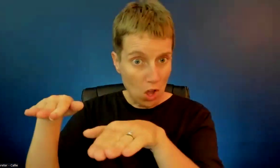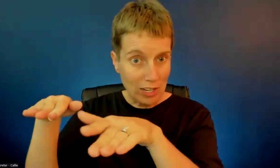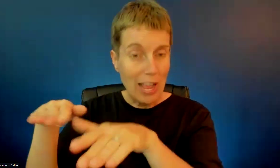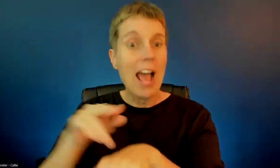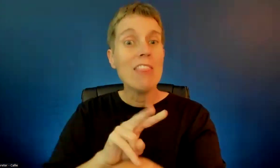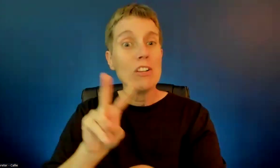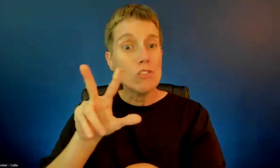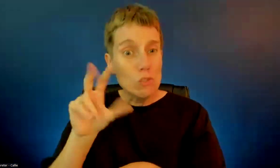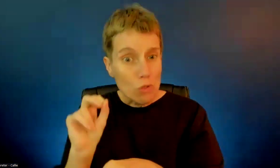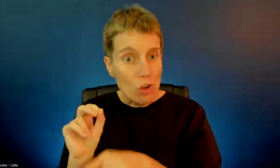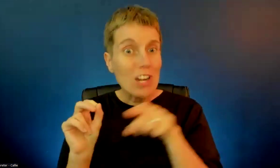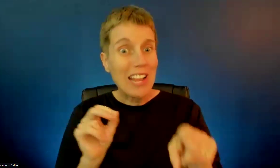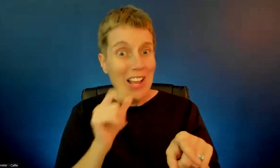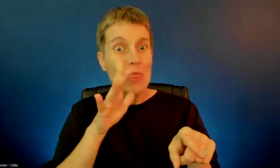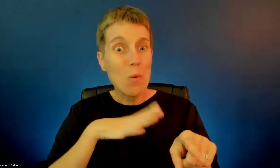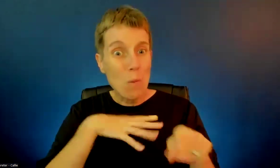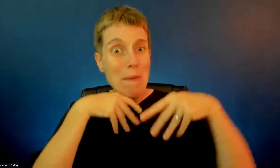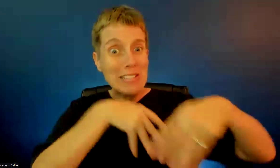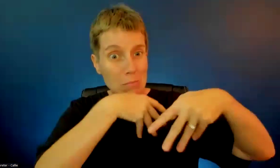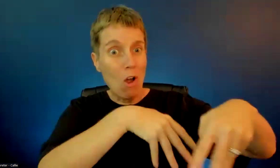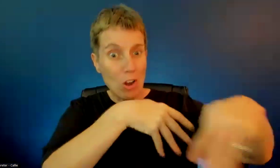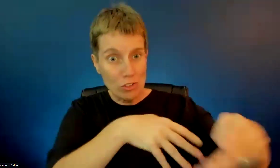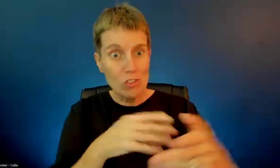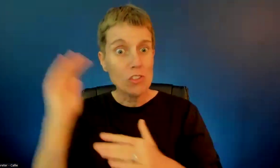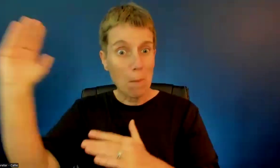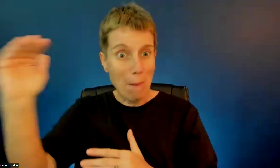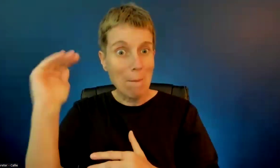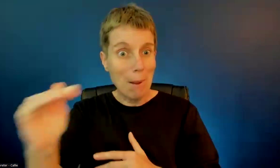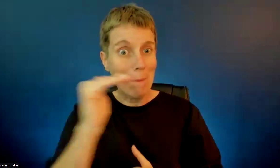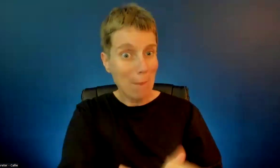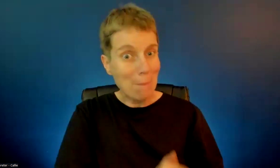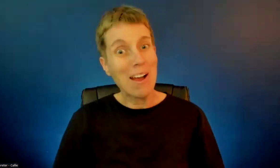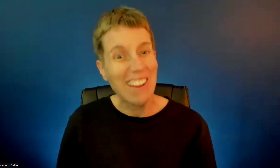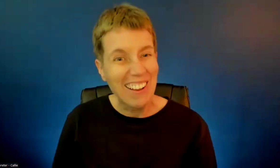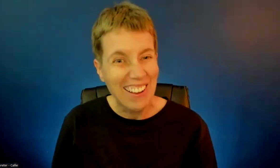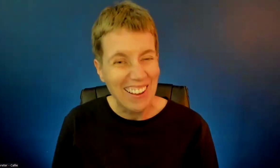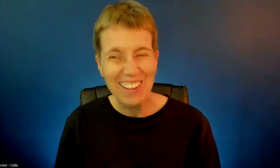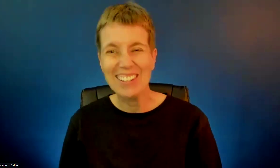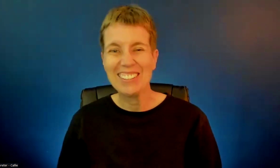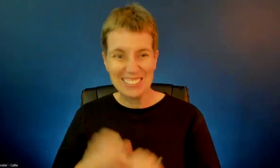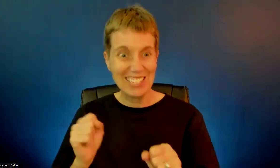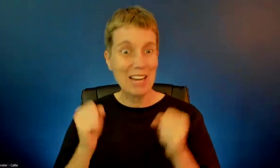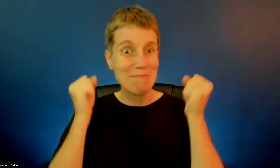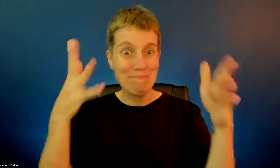that's exactly what I was going to say, Janet. Thank you. It's going to give me that to you when I'm meeting almost done, I'll tell you.